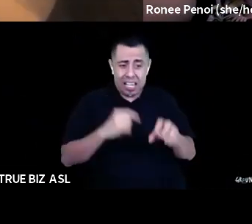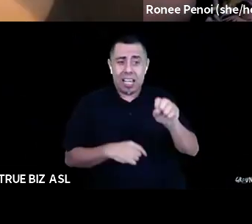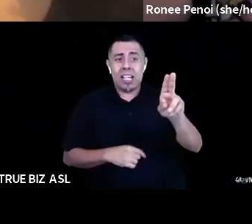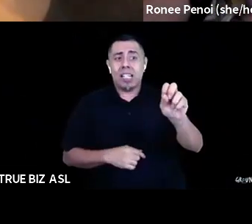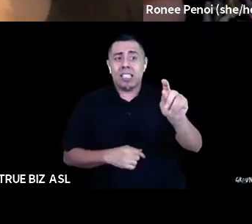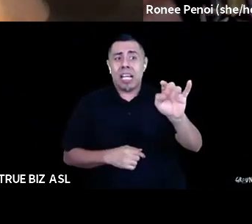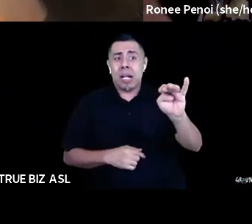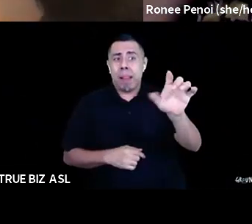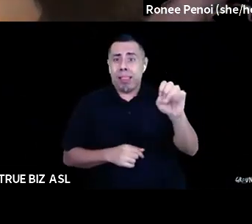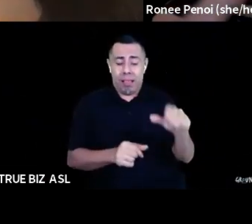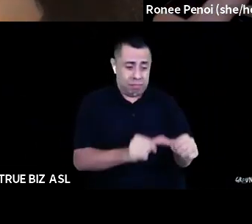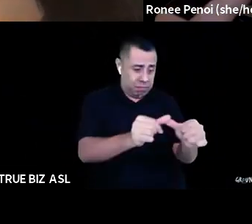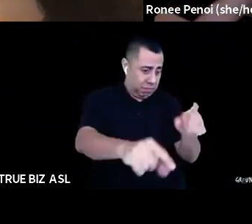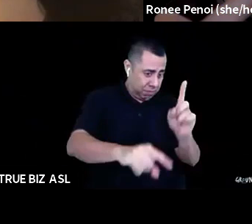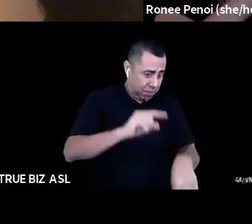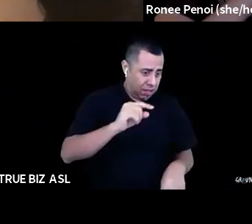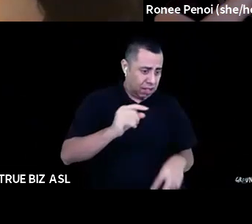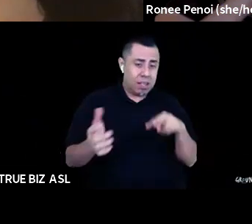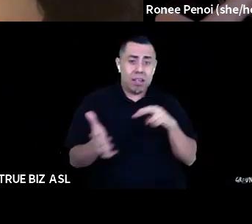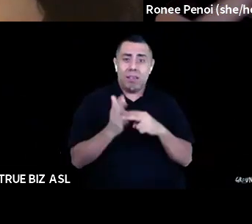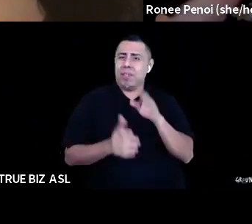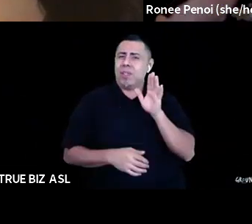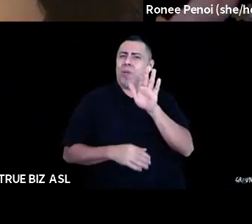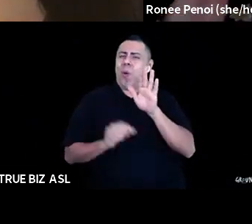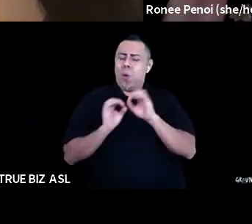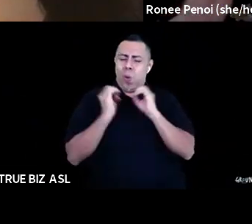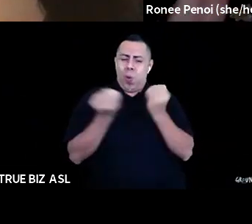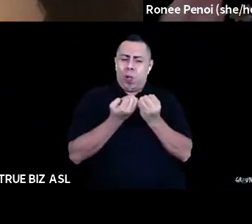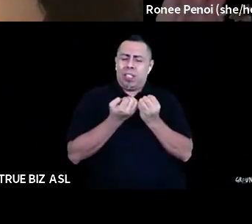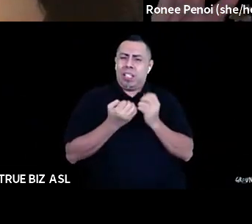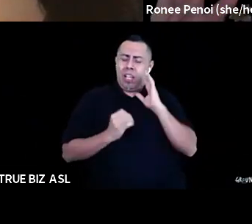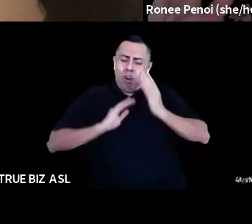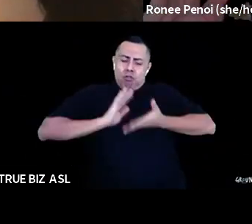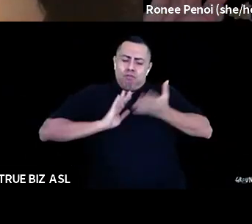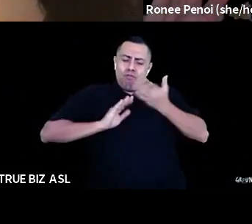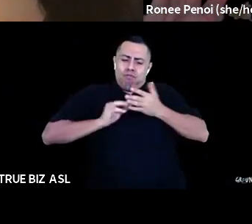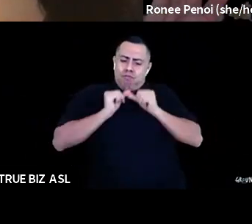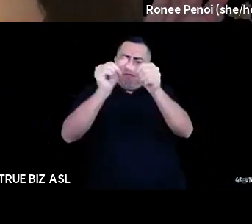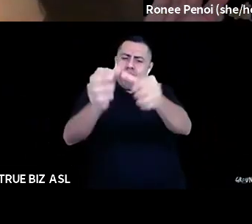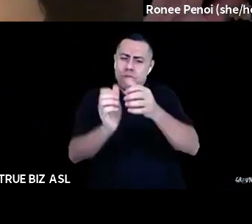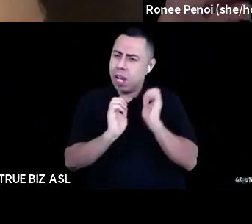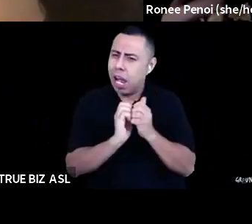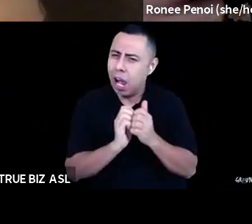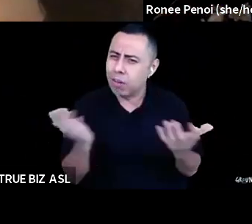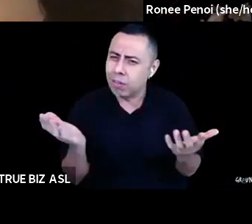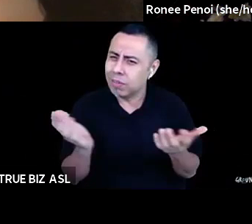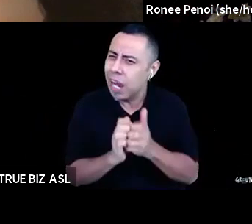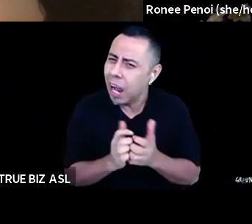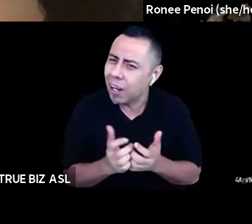I just, this, this narrow minded focus of, well, only this bit is my problem, um, is not going to really allow us to unlock